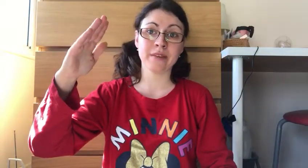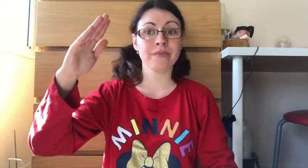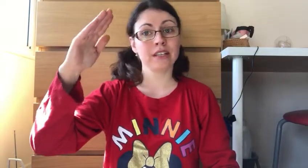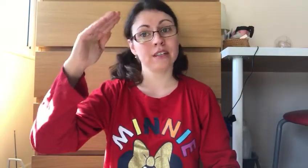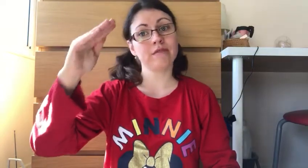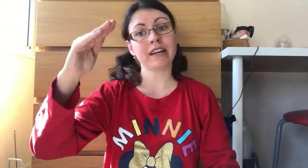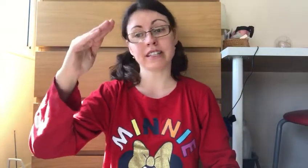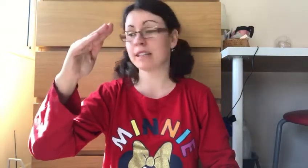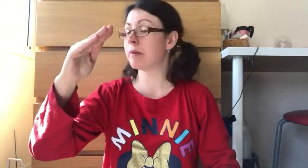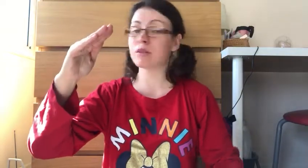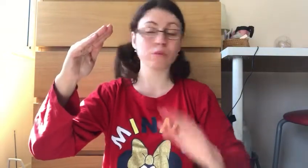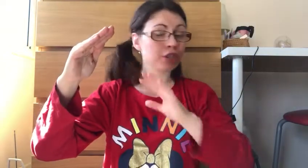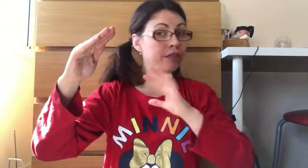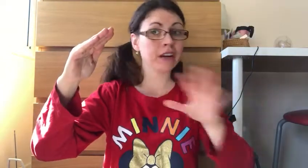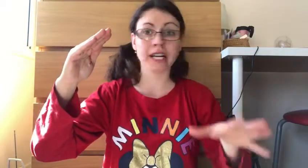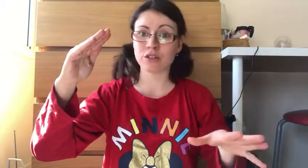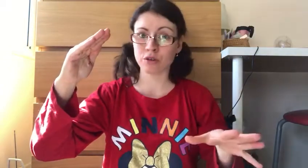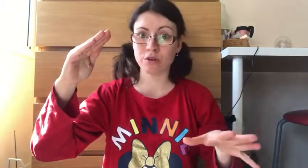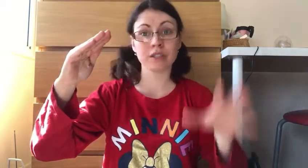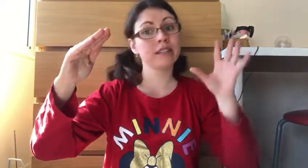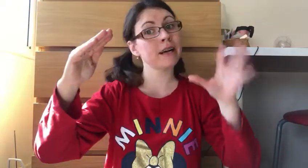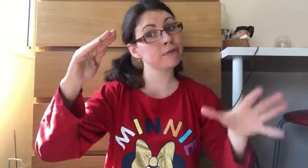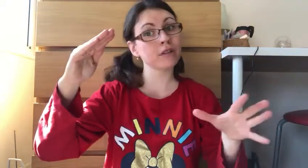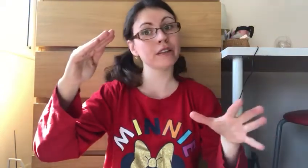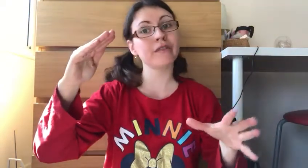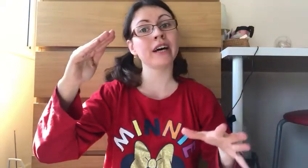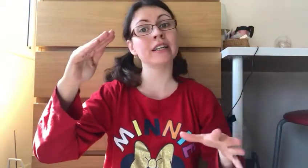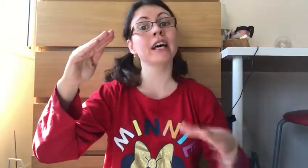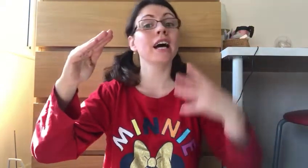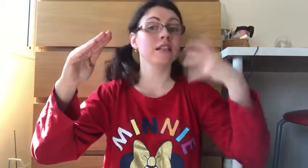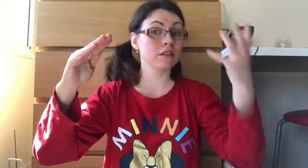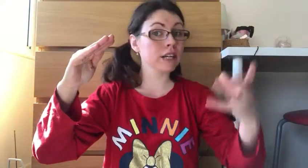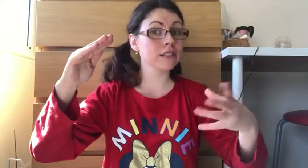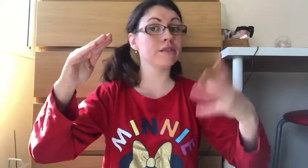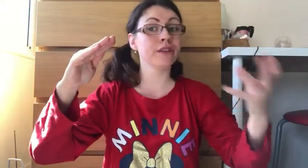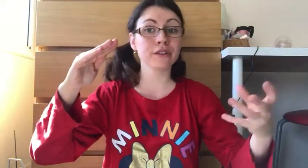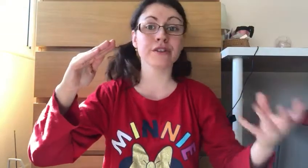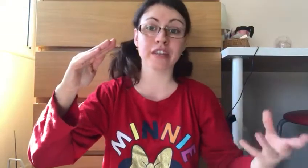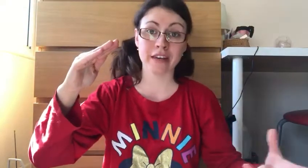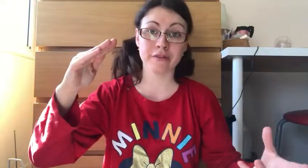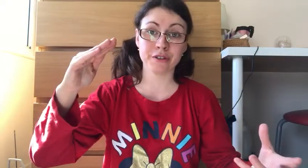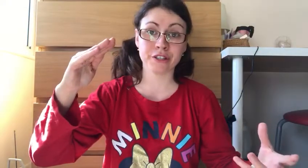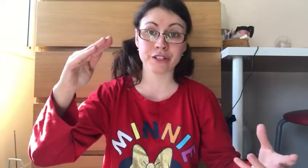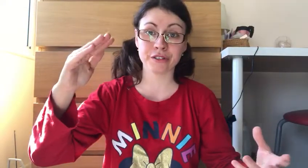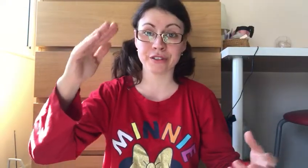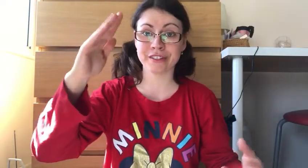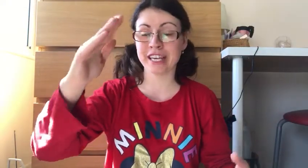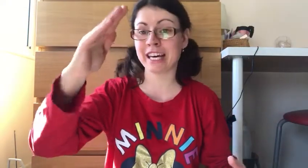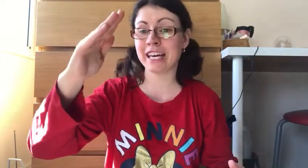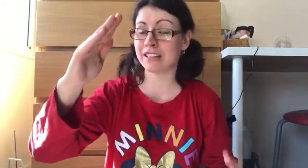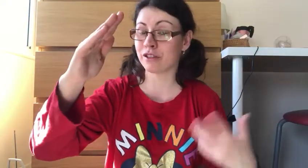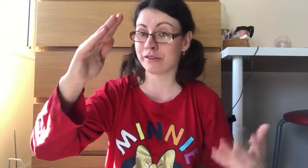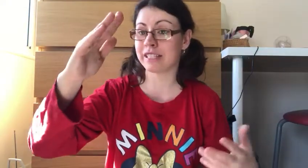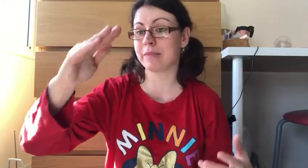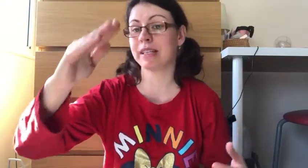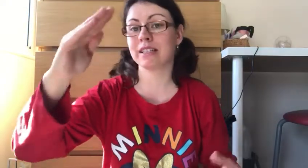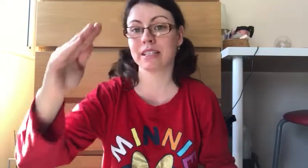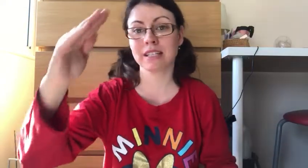right hand but whichever hand you use it's absolutely fine as long as it feels okay for you turtles. Okay and dolphins and pandas.